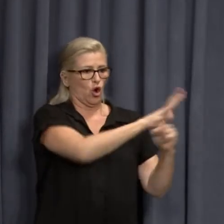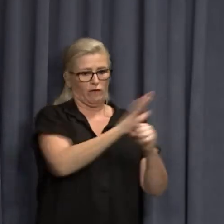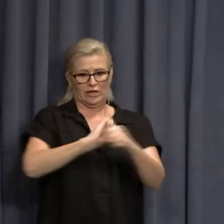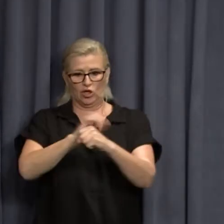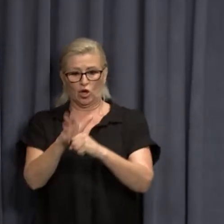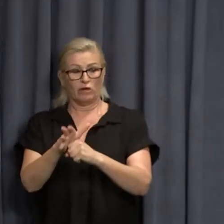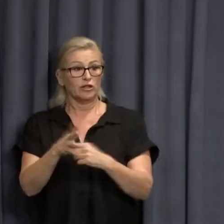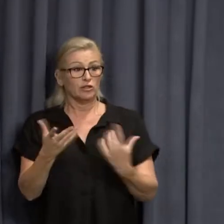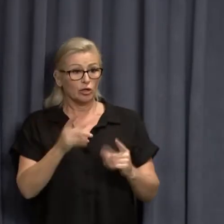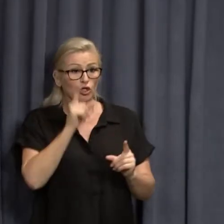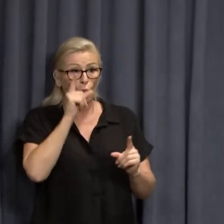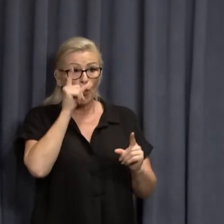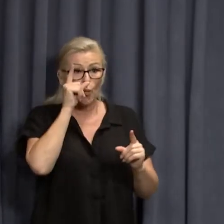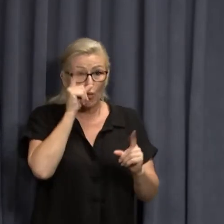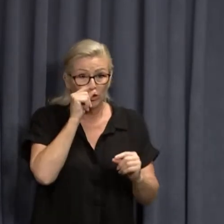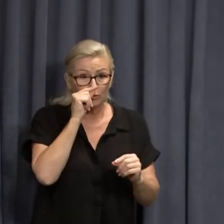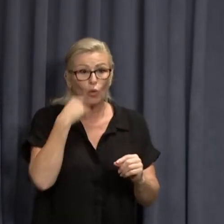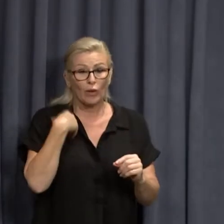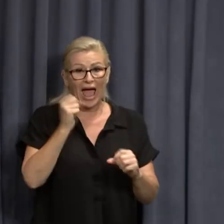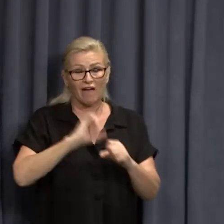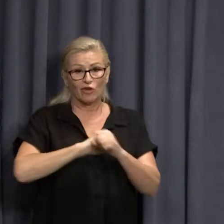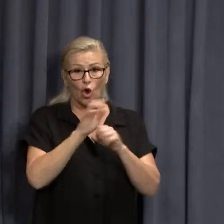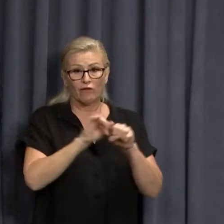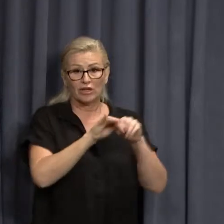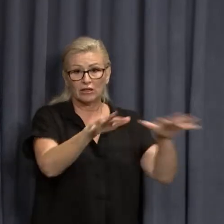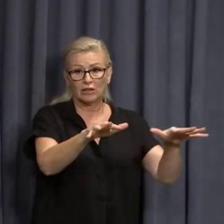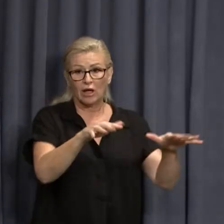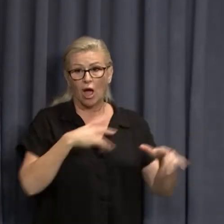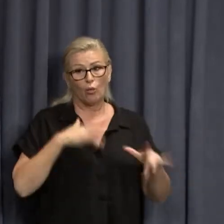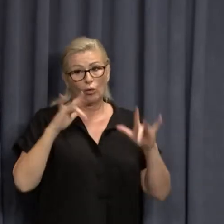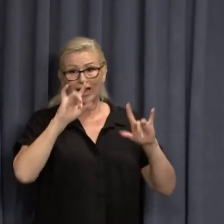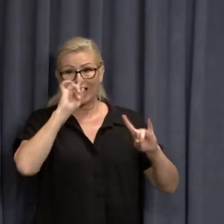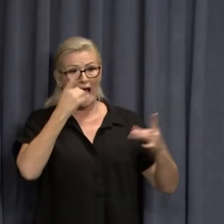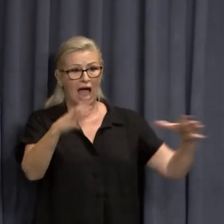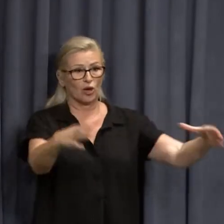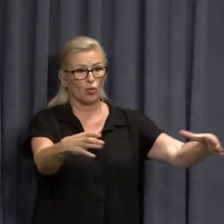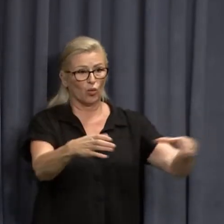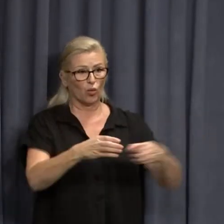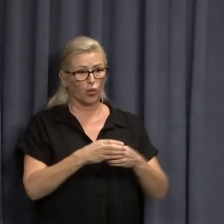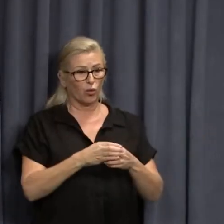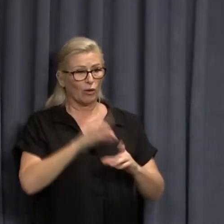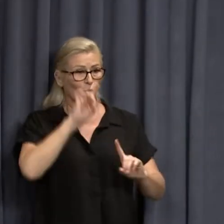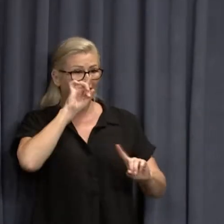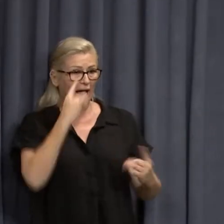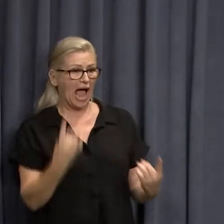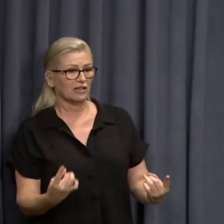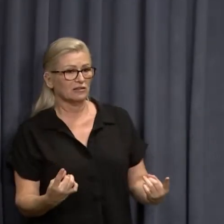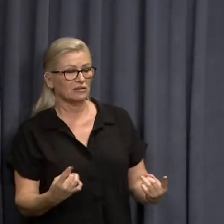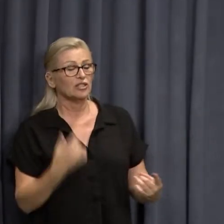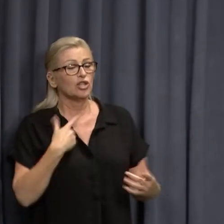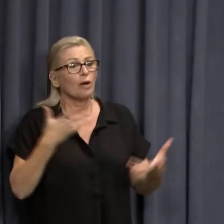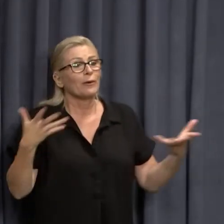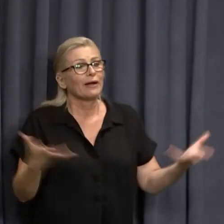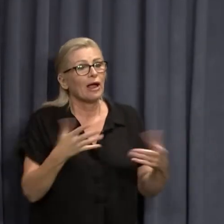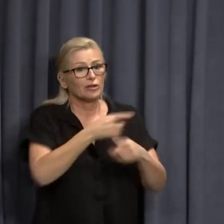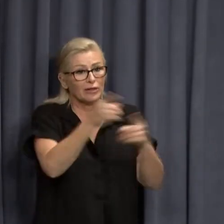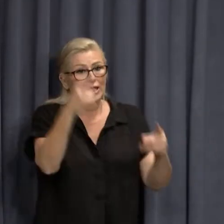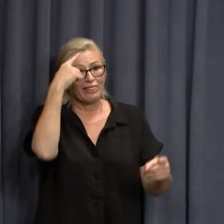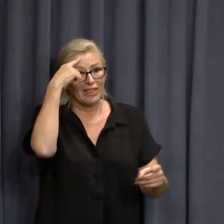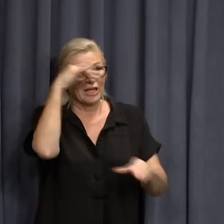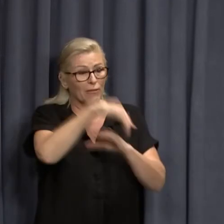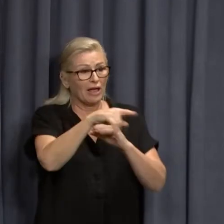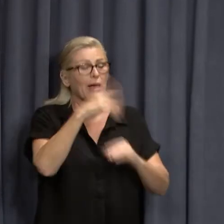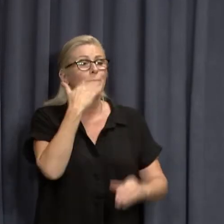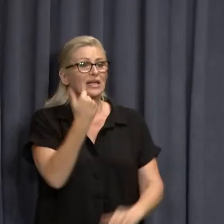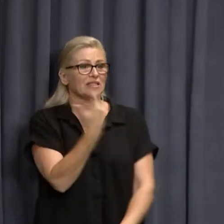outbreak and we may not be able to control it. And so I just urge people to take that into account and go and get vaccinated. Now, if that